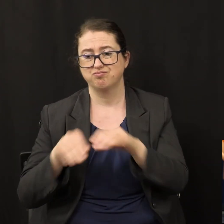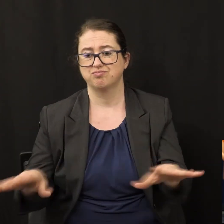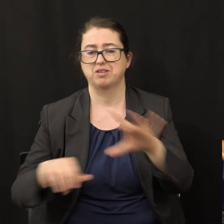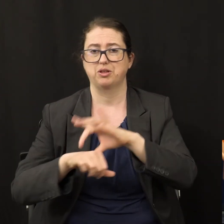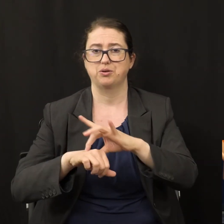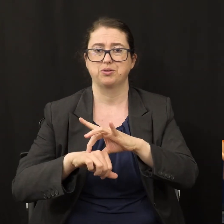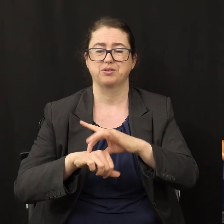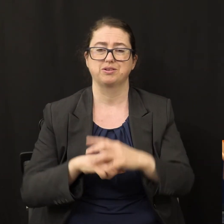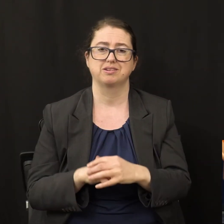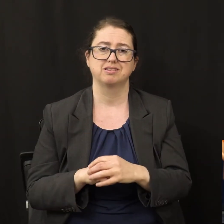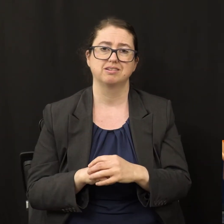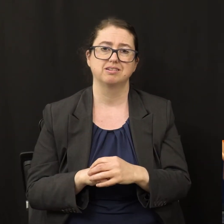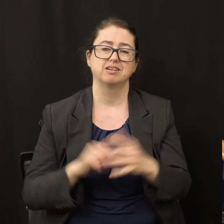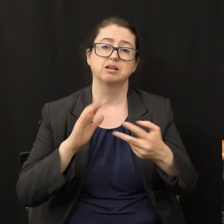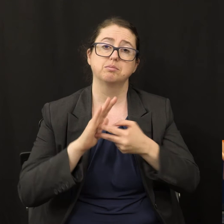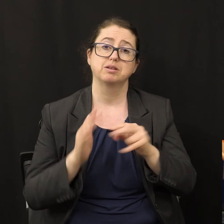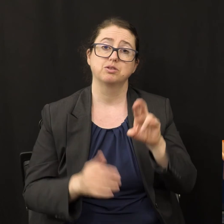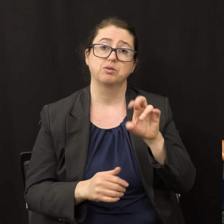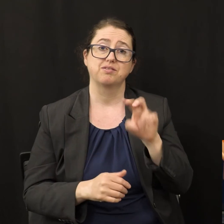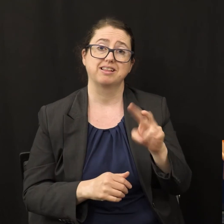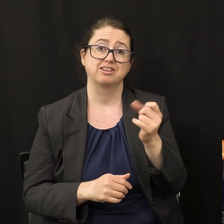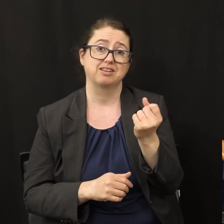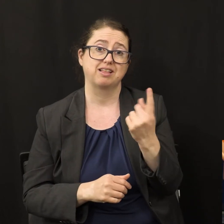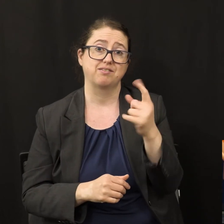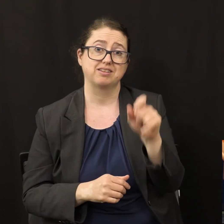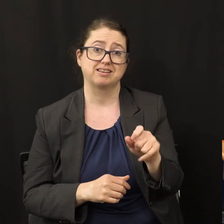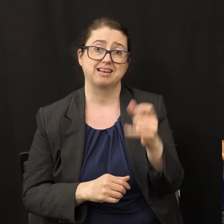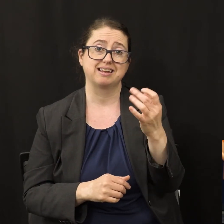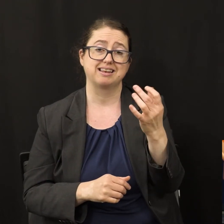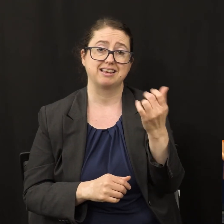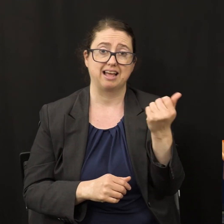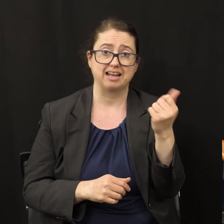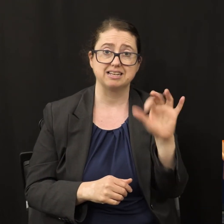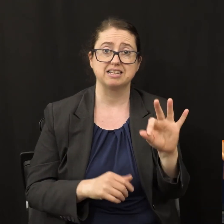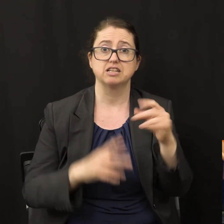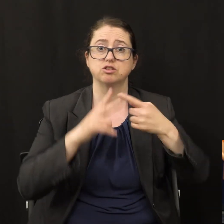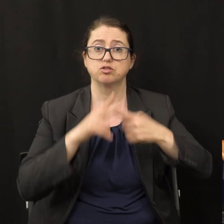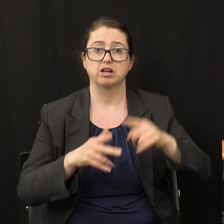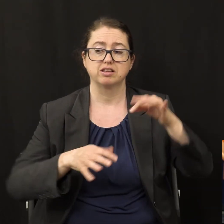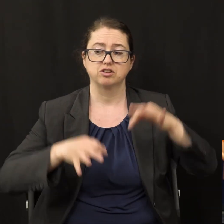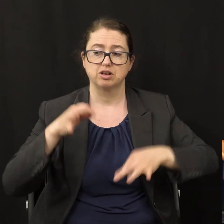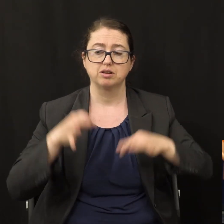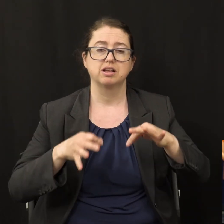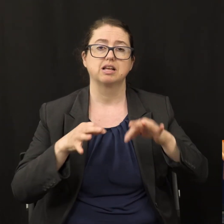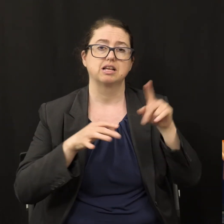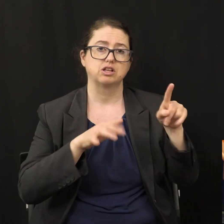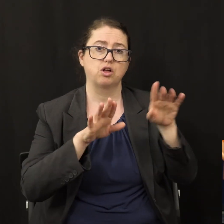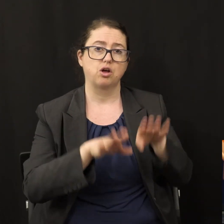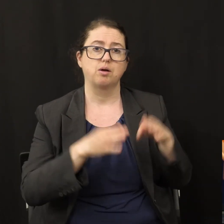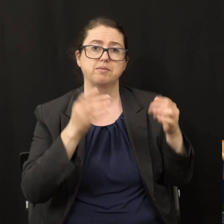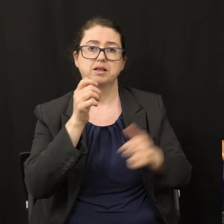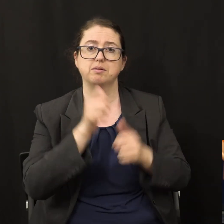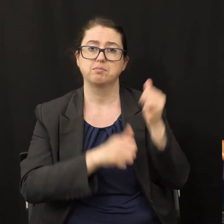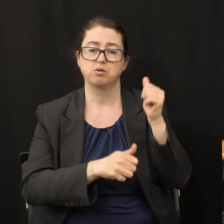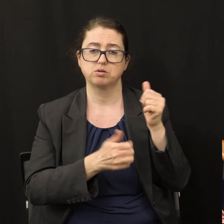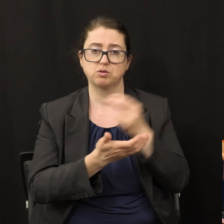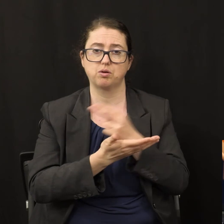in other words Revelation 11 19 begins the judgment by opening the most holy place Revelation chapter 15